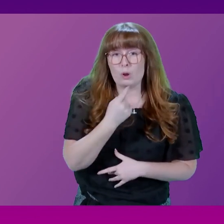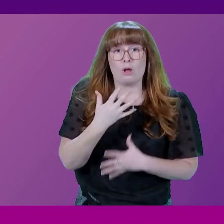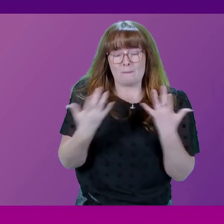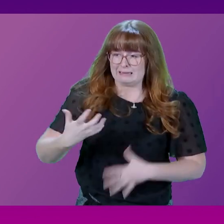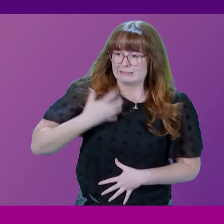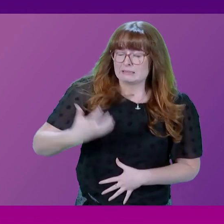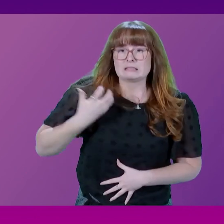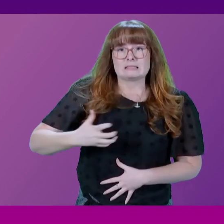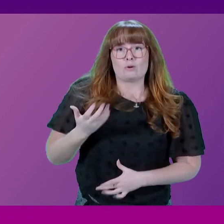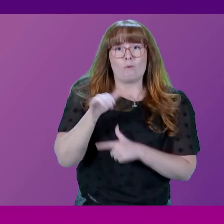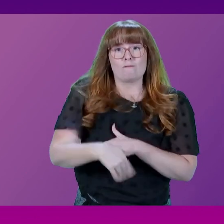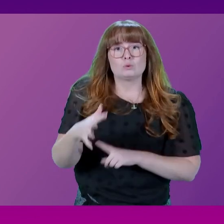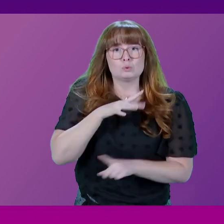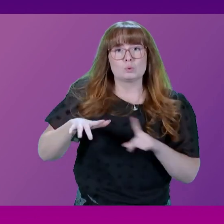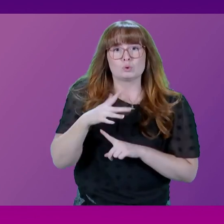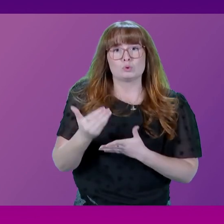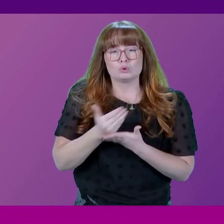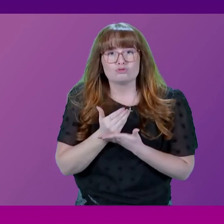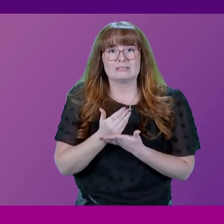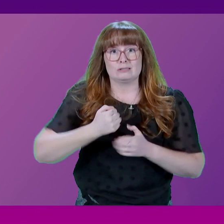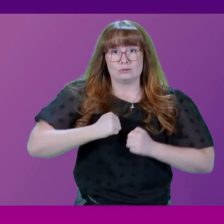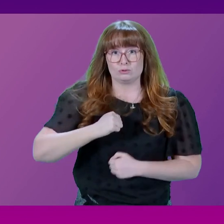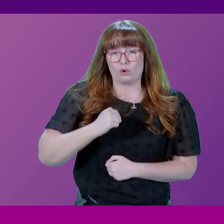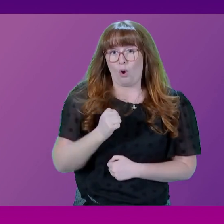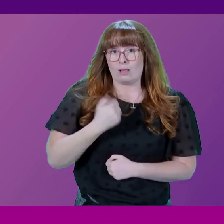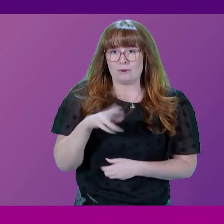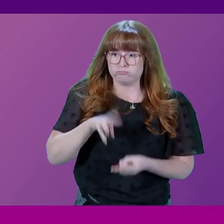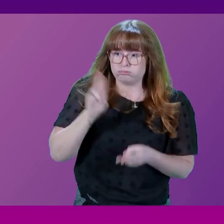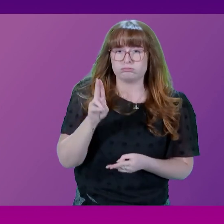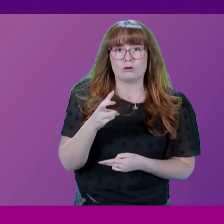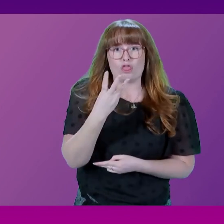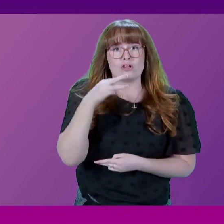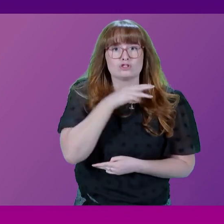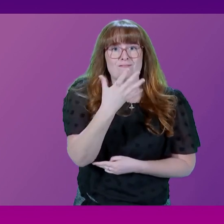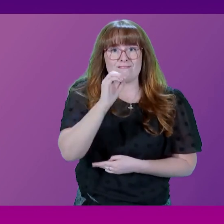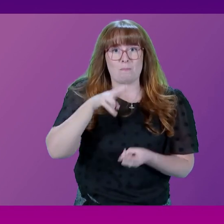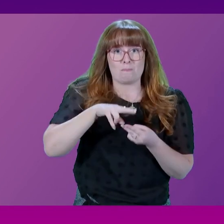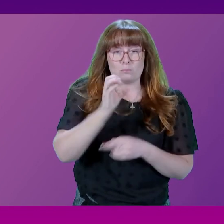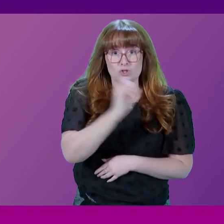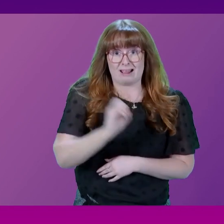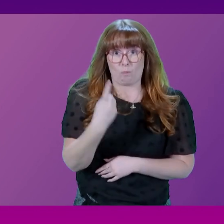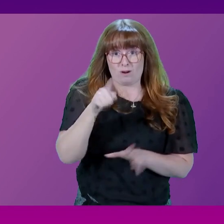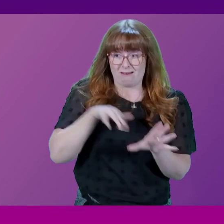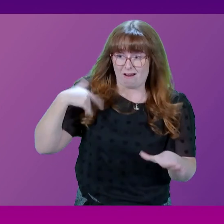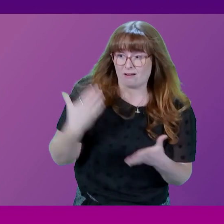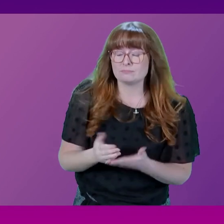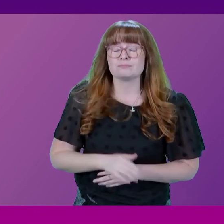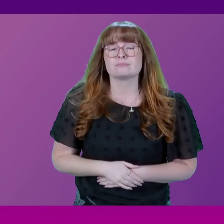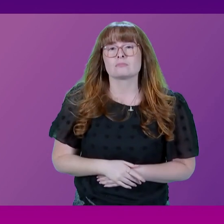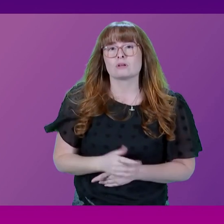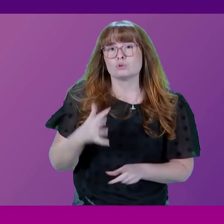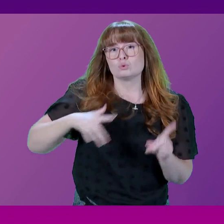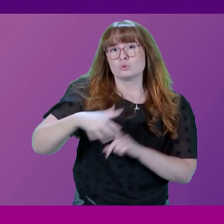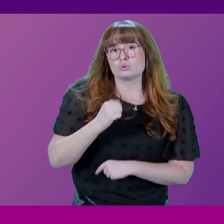complaints against Social Security Scotland has increased by 350% in one year. First Minister. Social Security Scotland has introduced